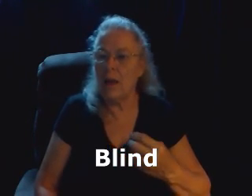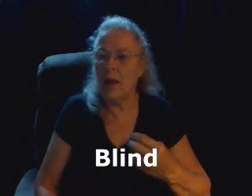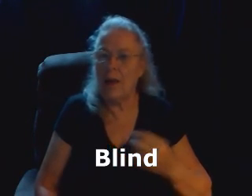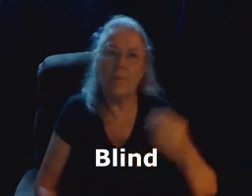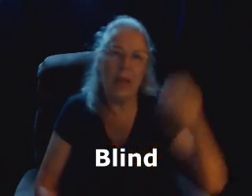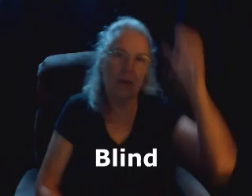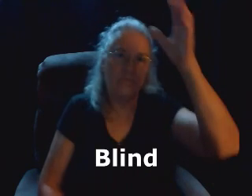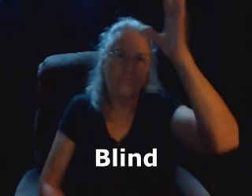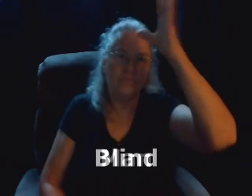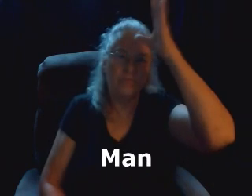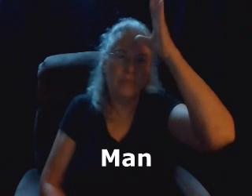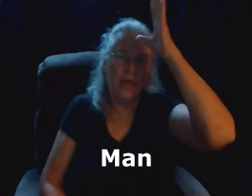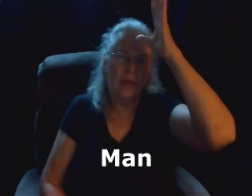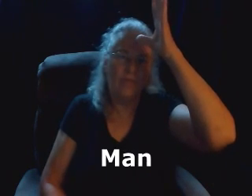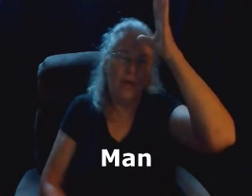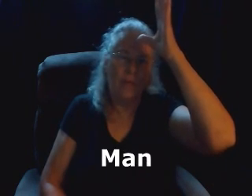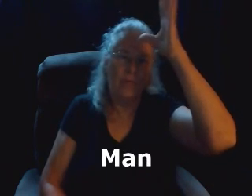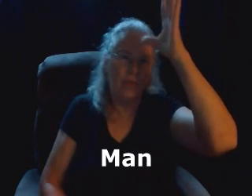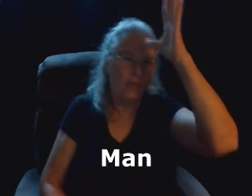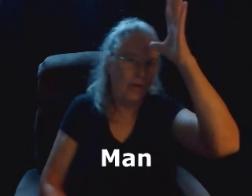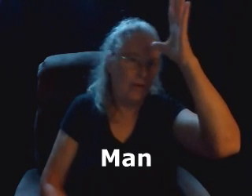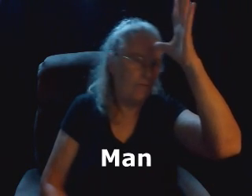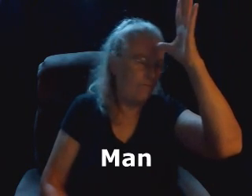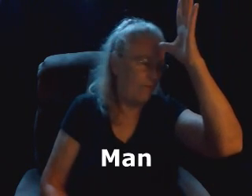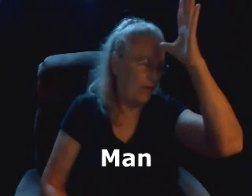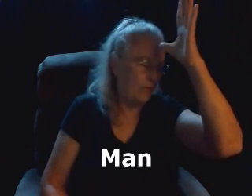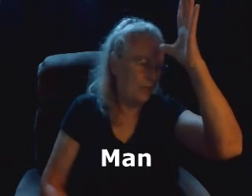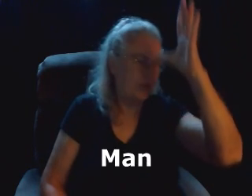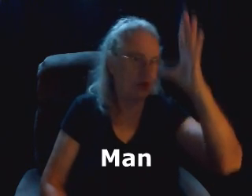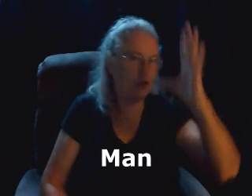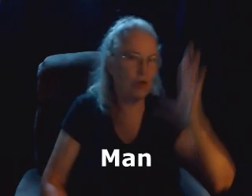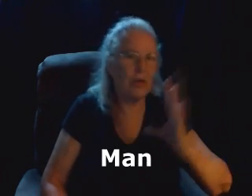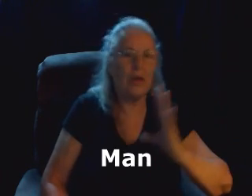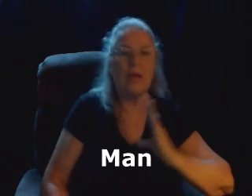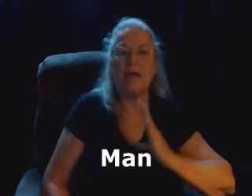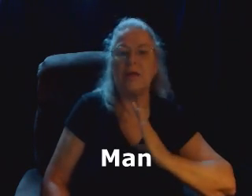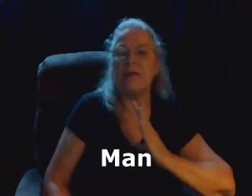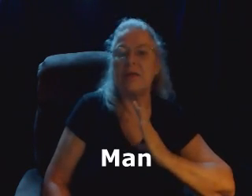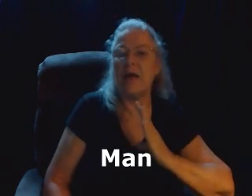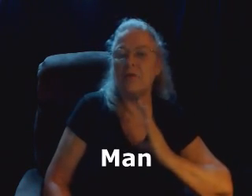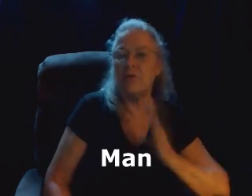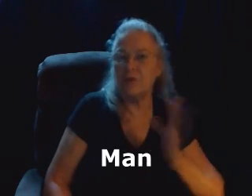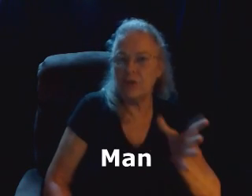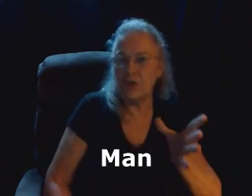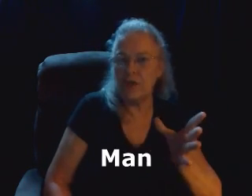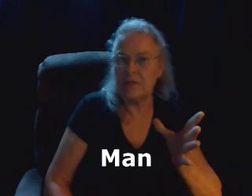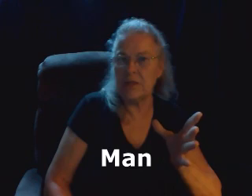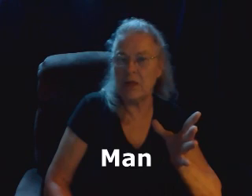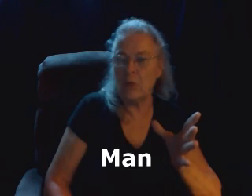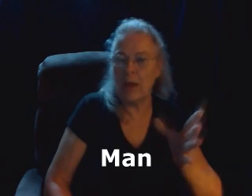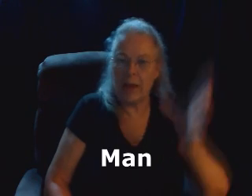Man. Come from the father position, down to the chest, and away.